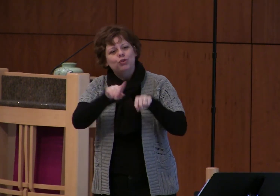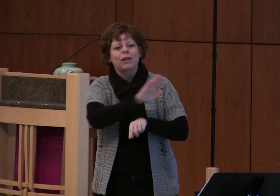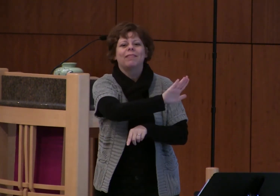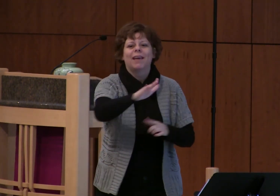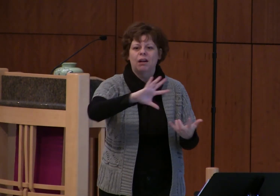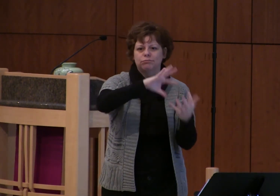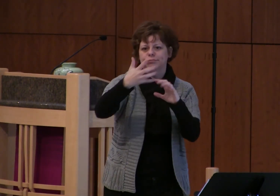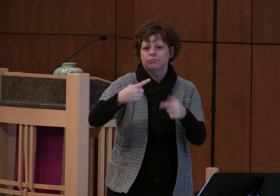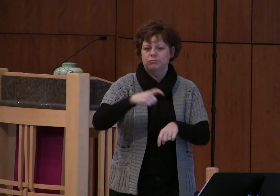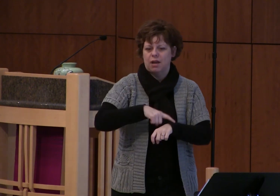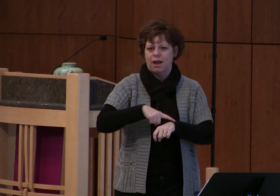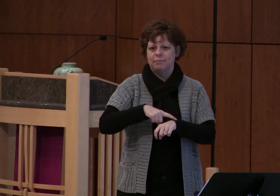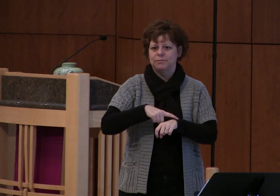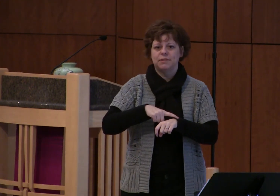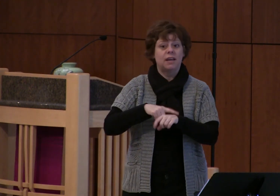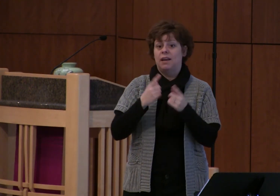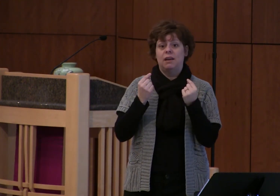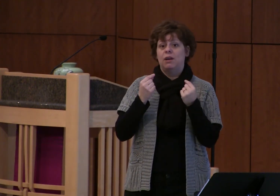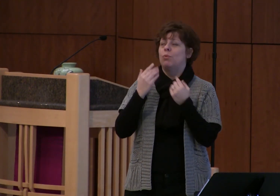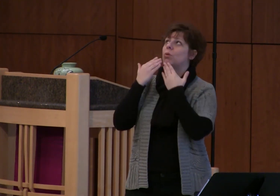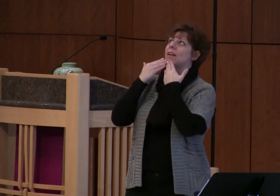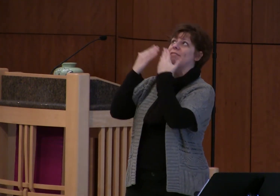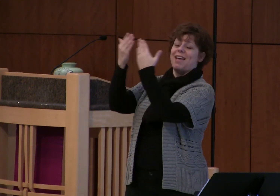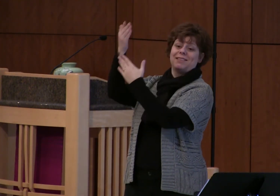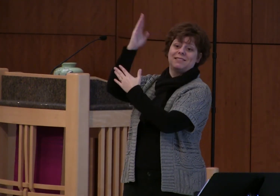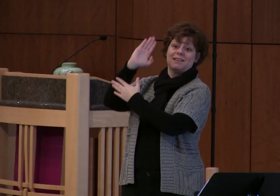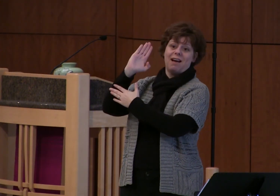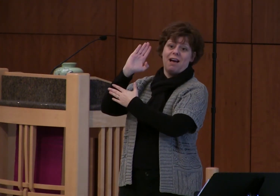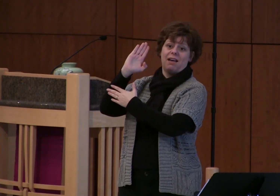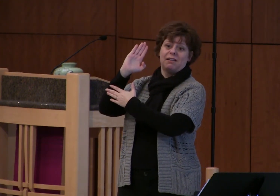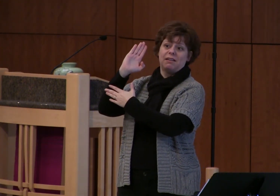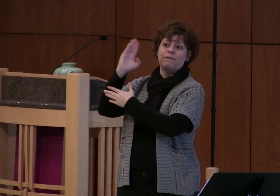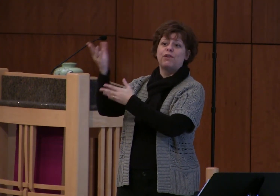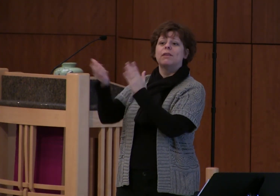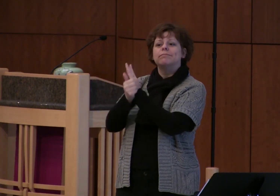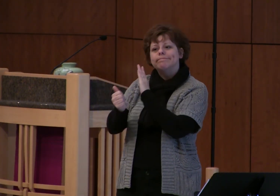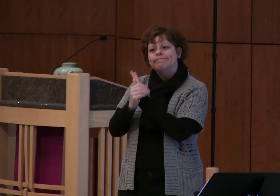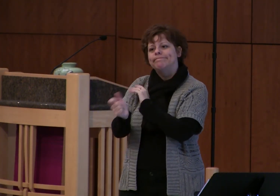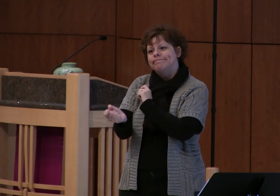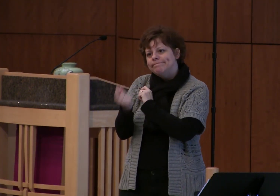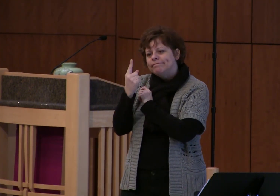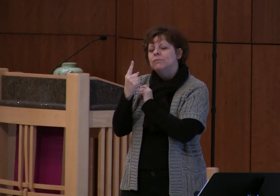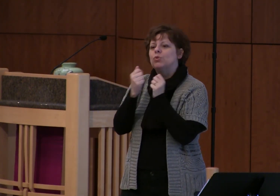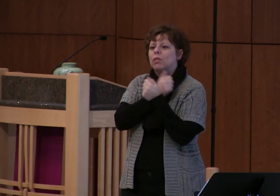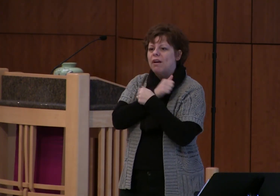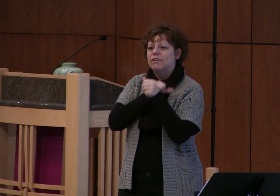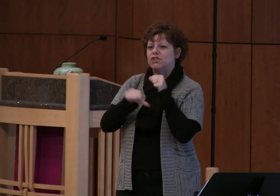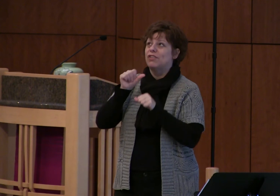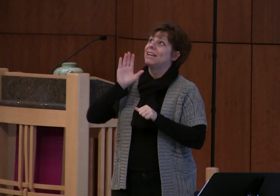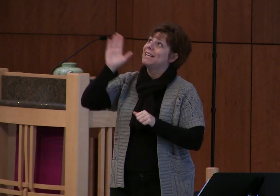and we will give thanks to God for that gift yeah God's love is messy